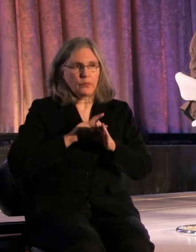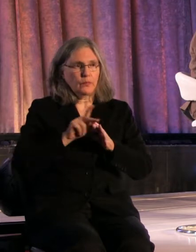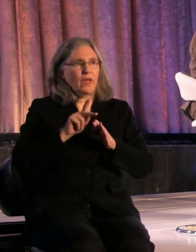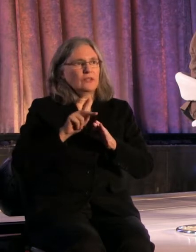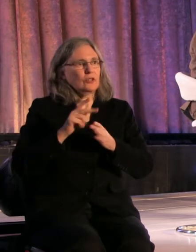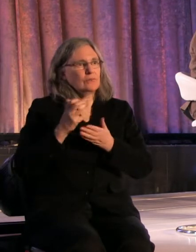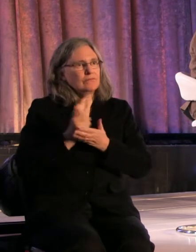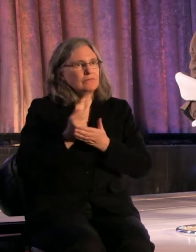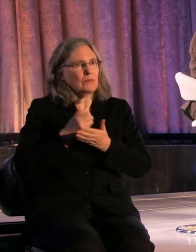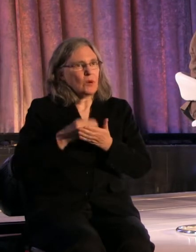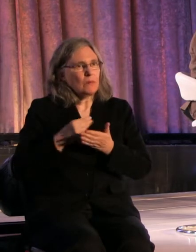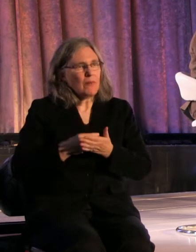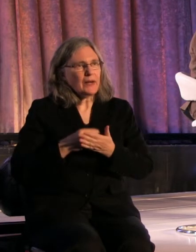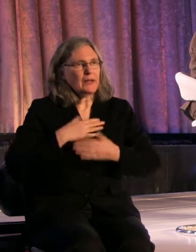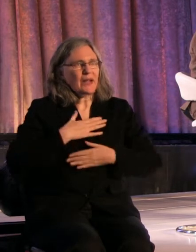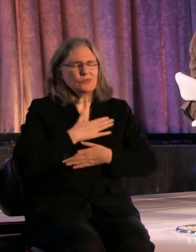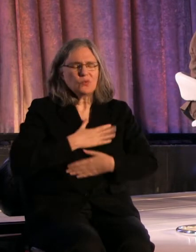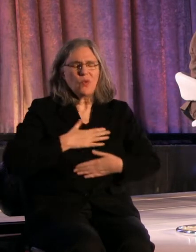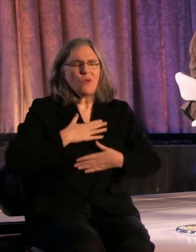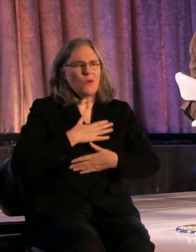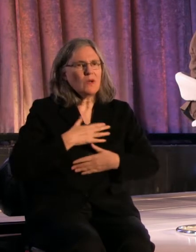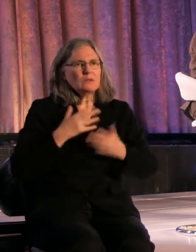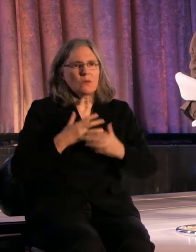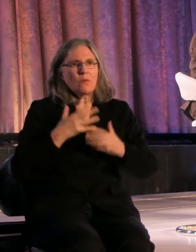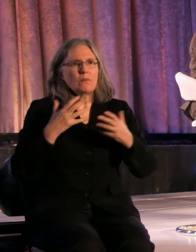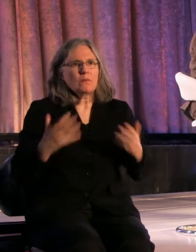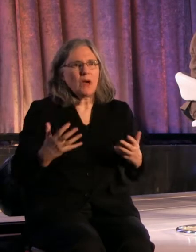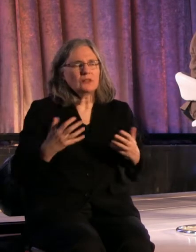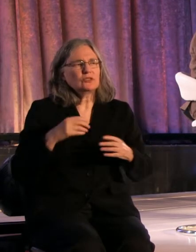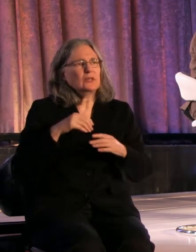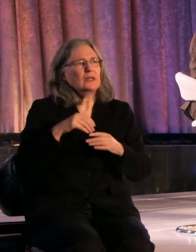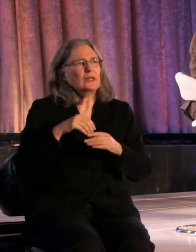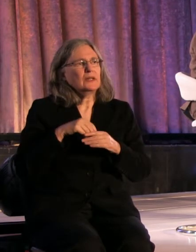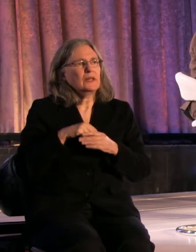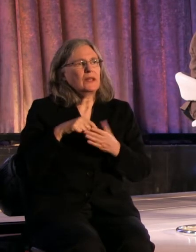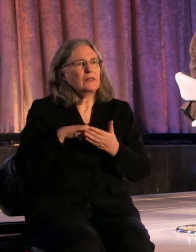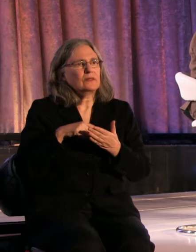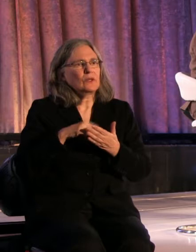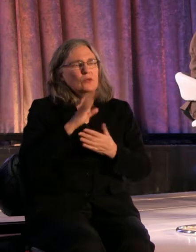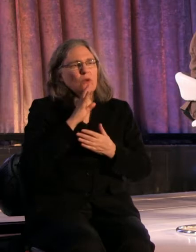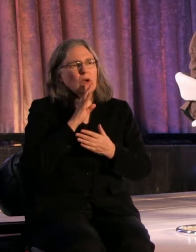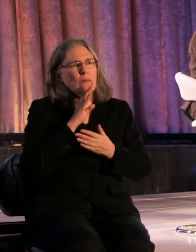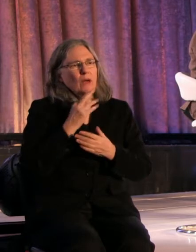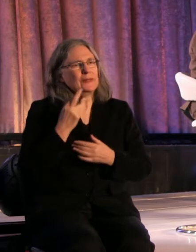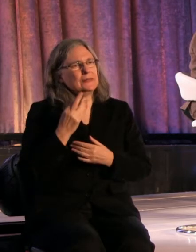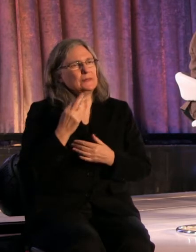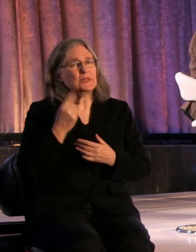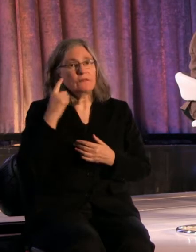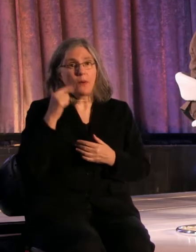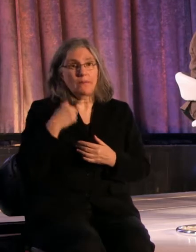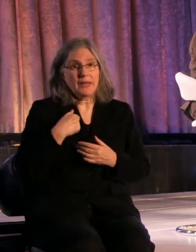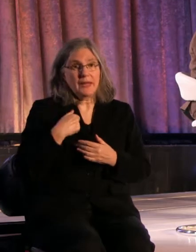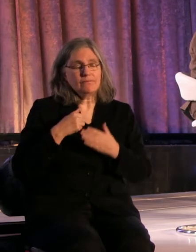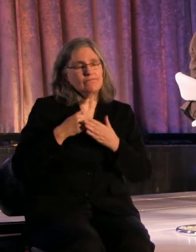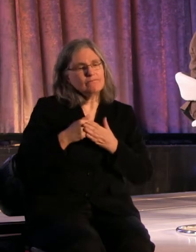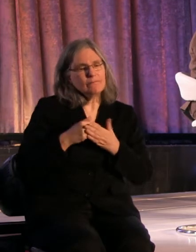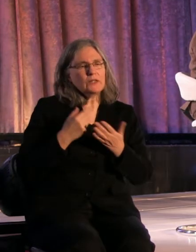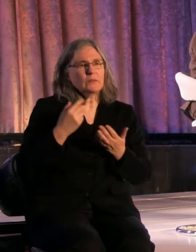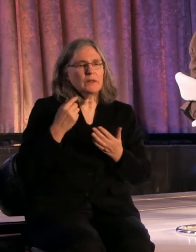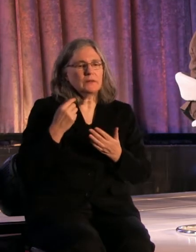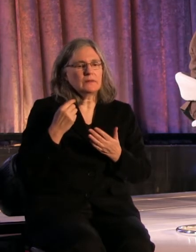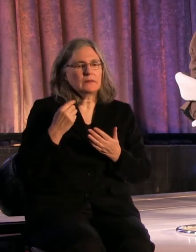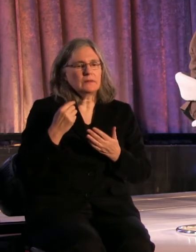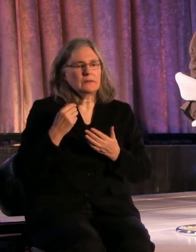it so much, you know, and being in this sort of like, you you talked about intimacy a minute ago. know, for me, being intimate to an artist